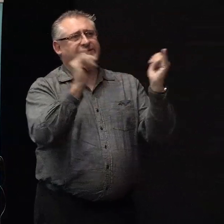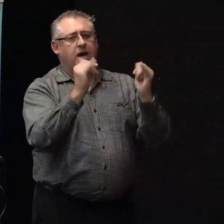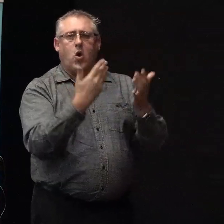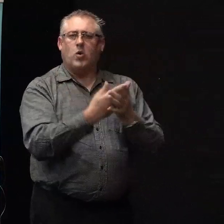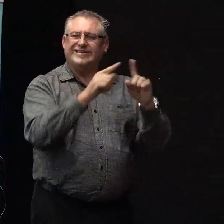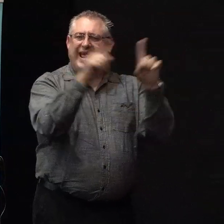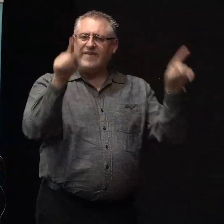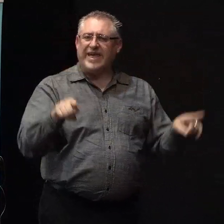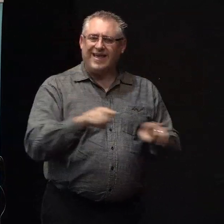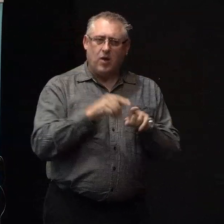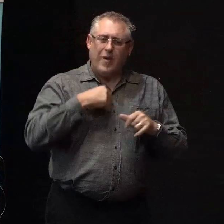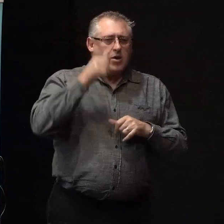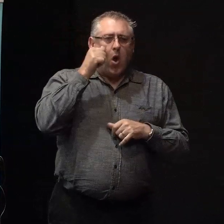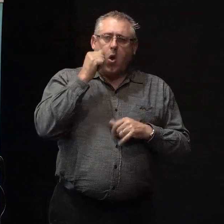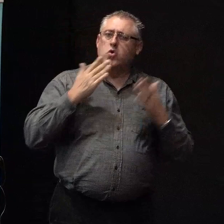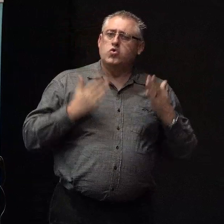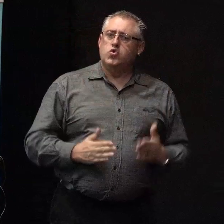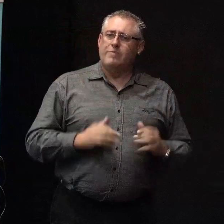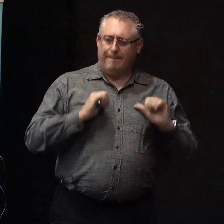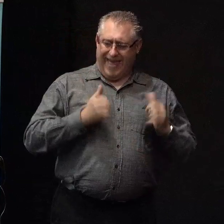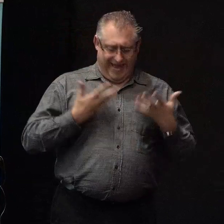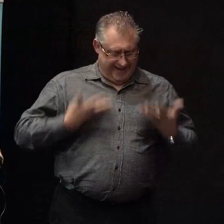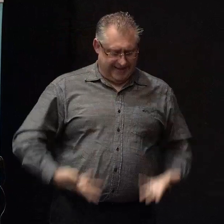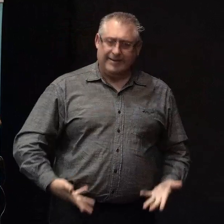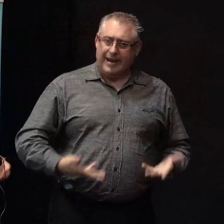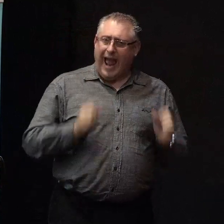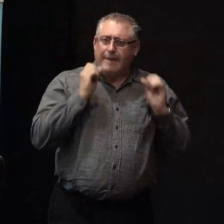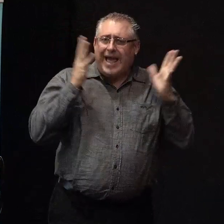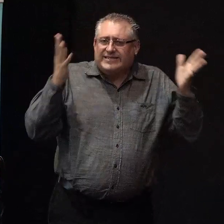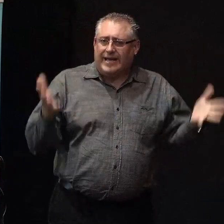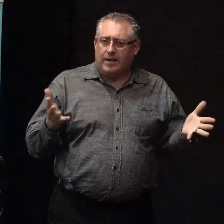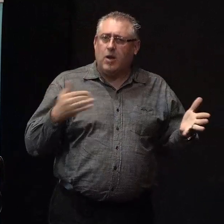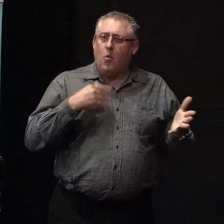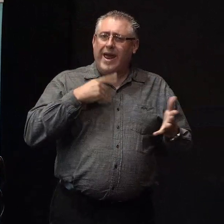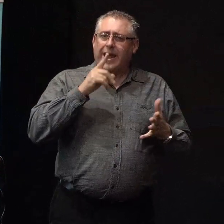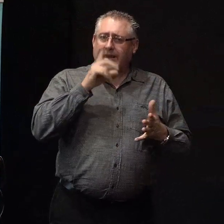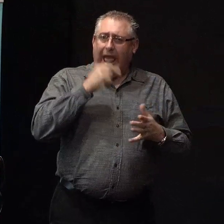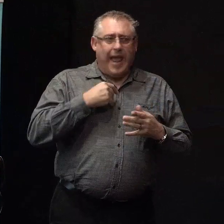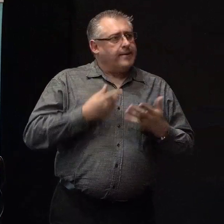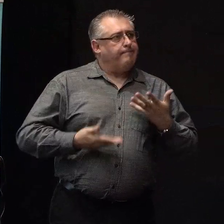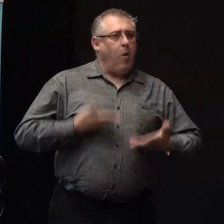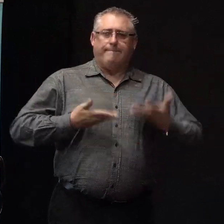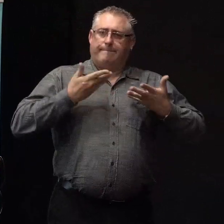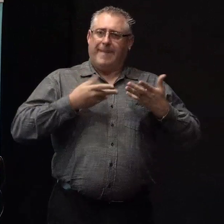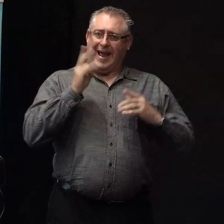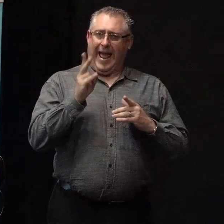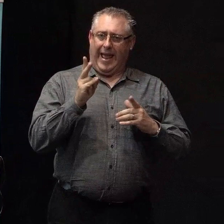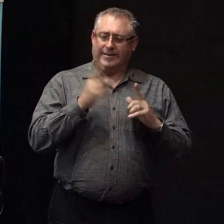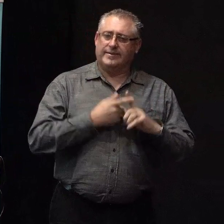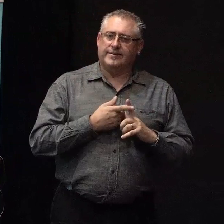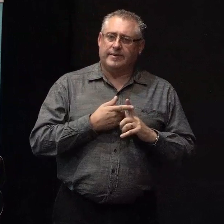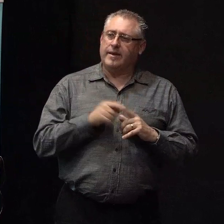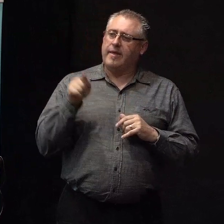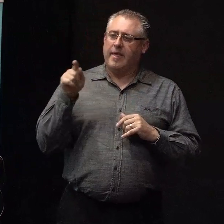know that human beings are amazing, we do come back from things. And so, these are the